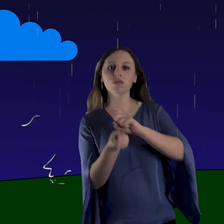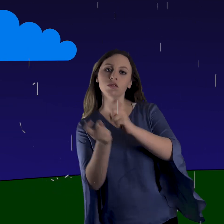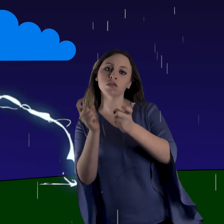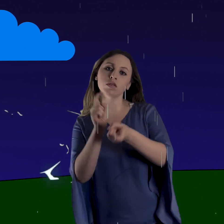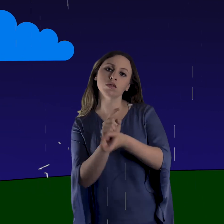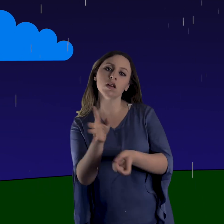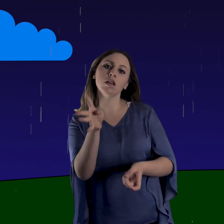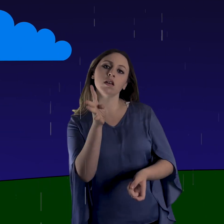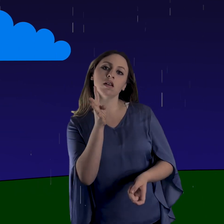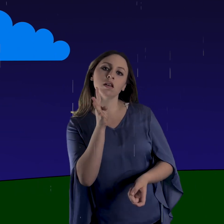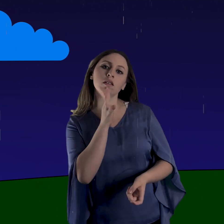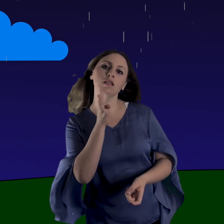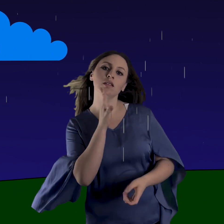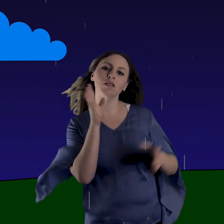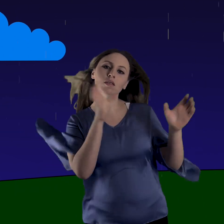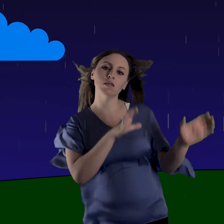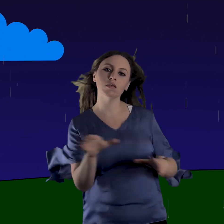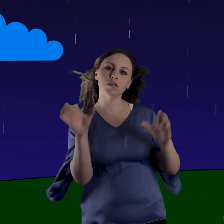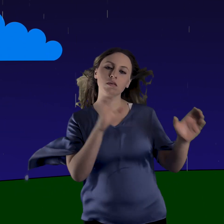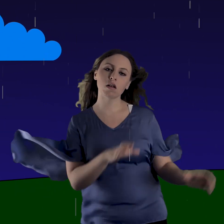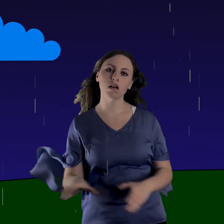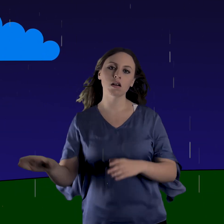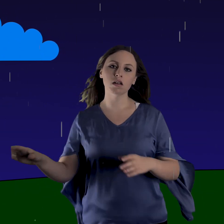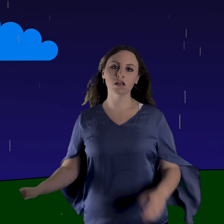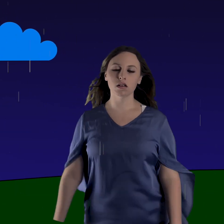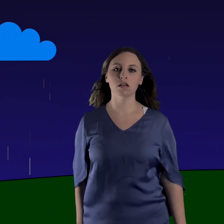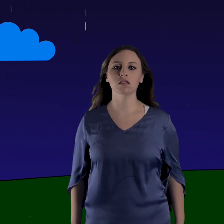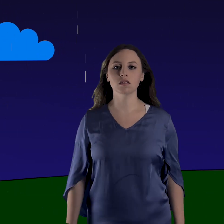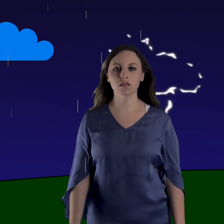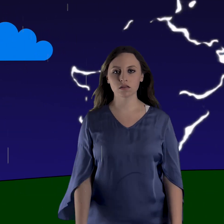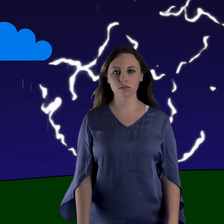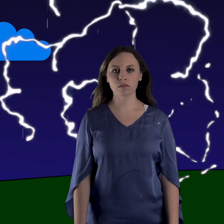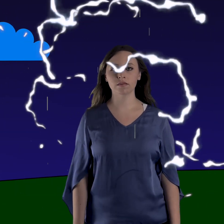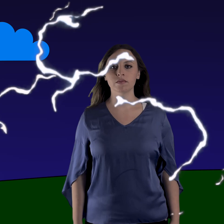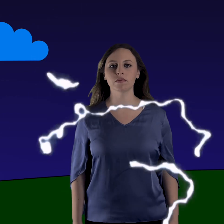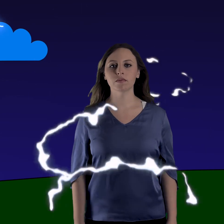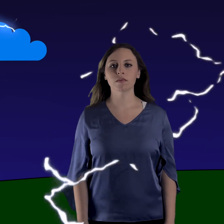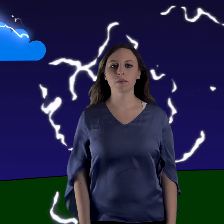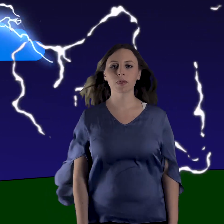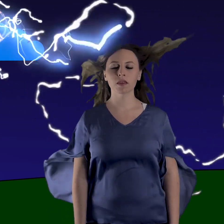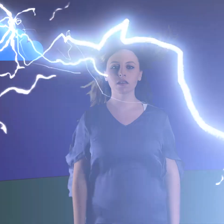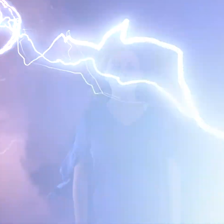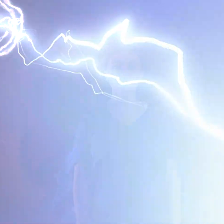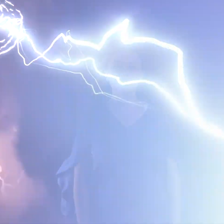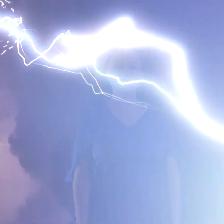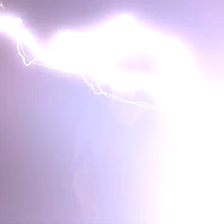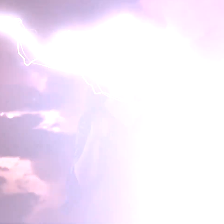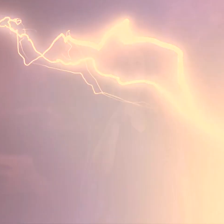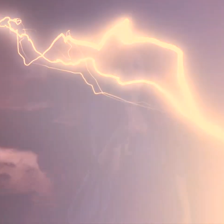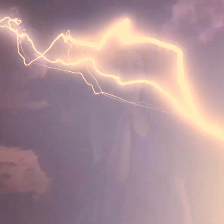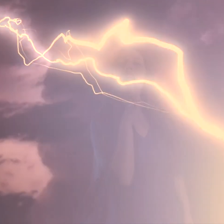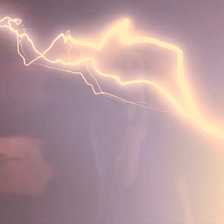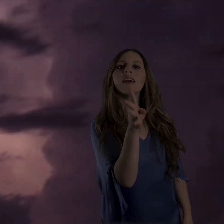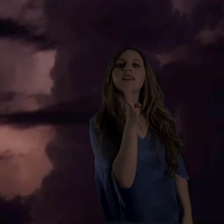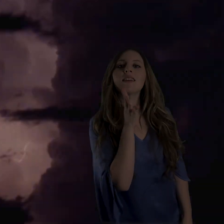running into You're asking me to stay But I never met a man I could tell you You're saying